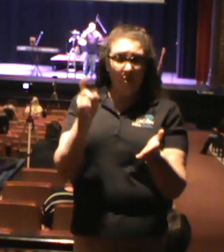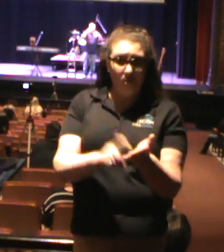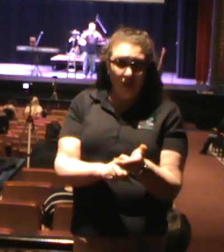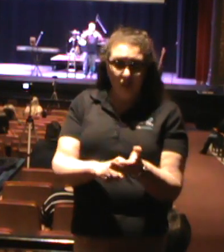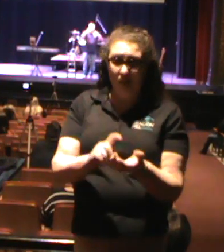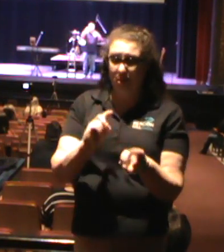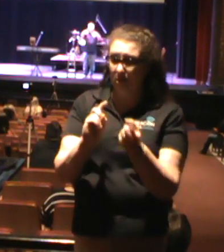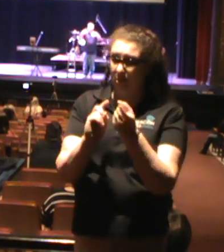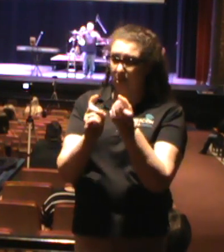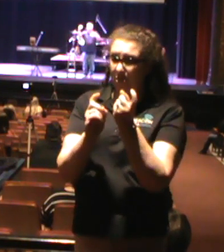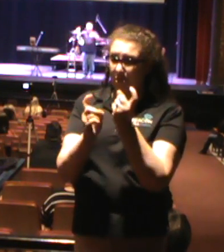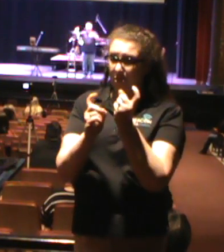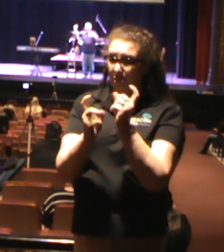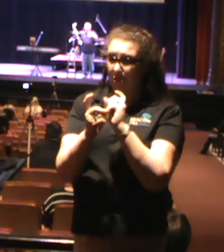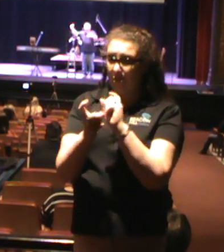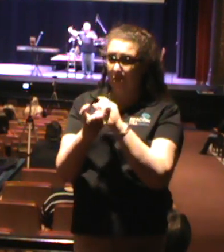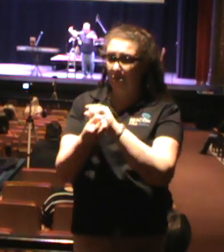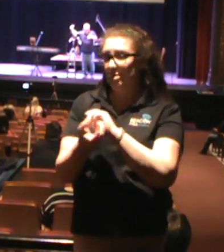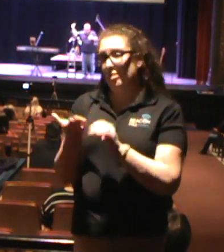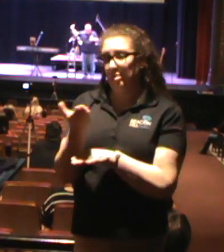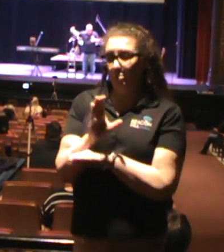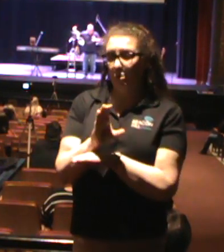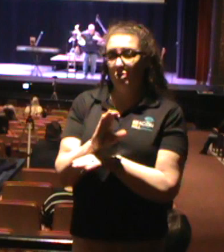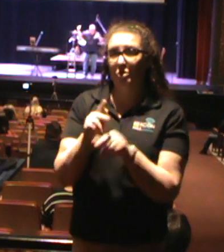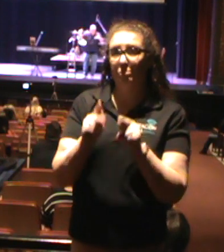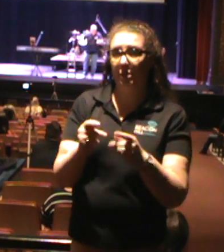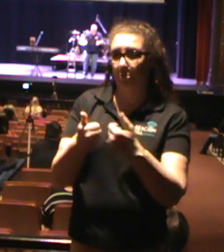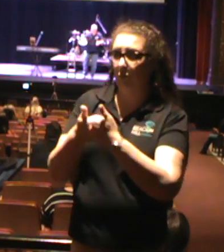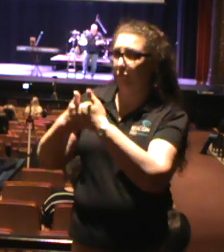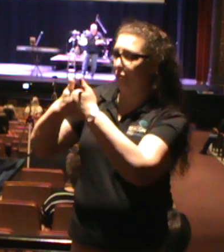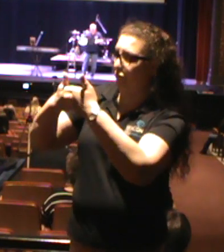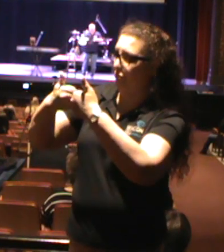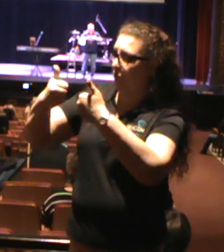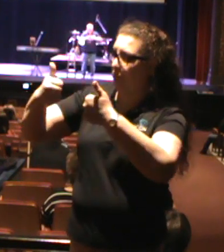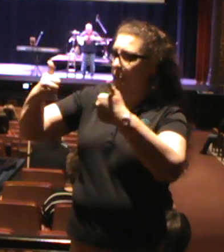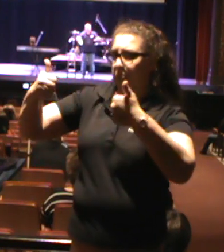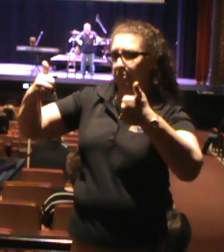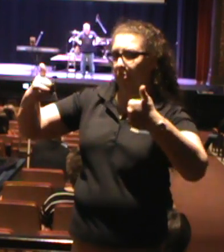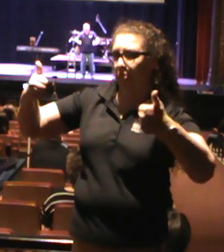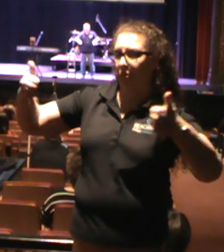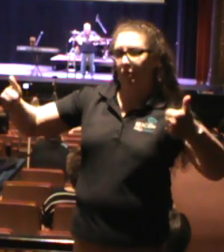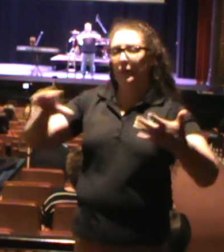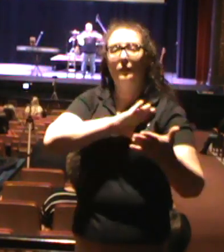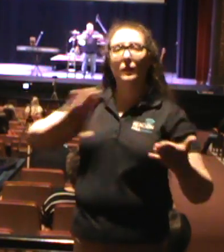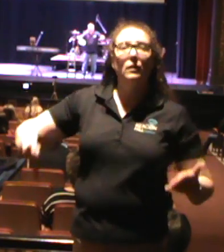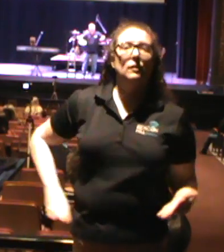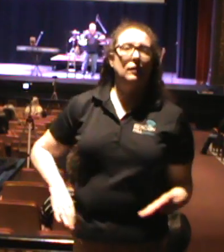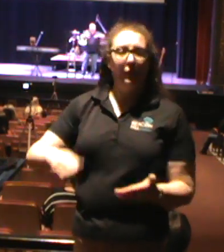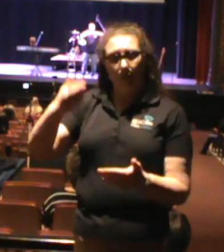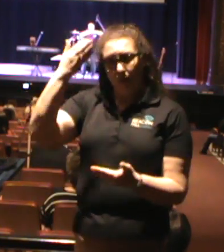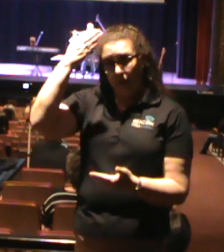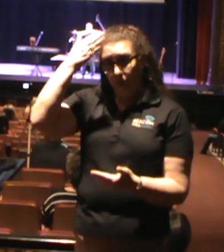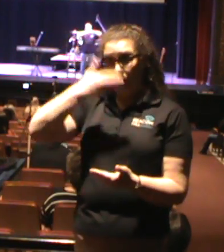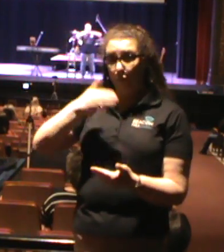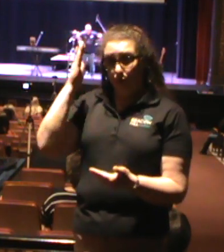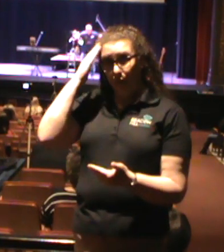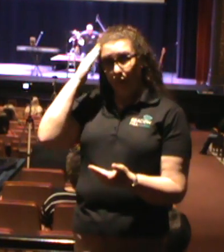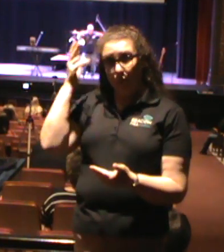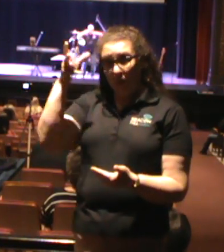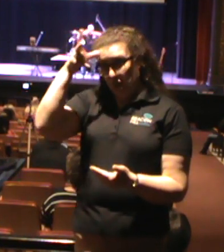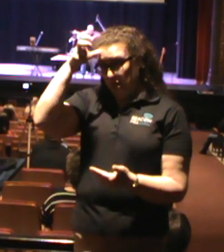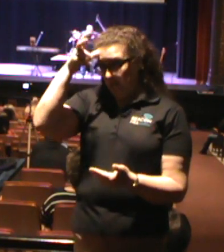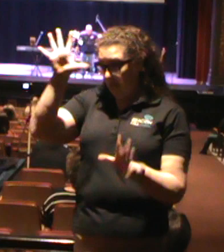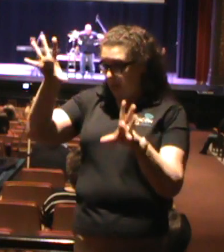is pushing people further and further away from Christ. And before you know it, Satan has this